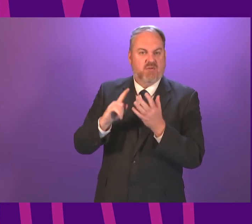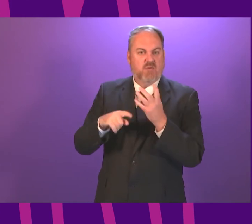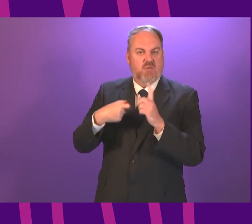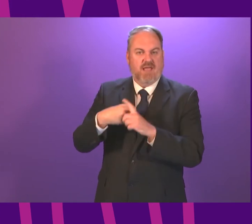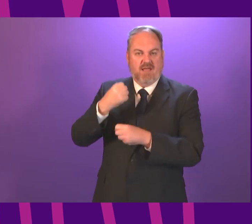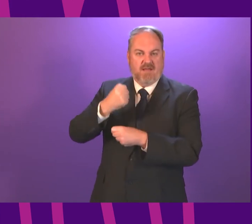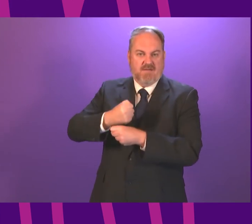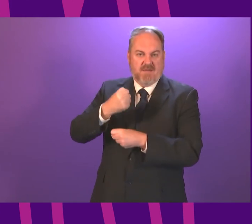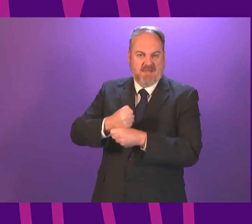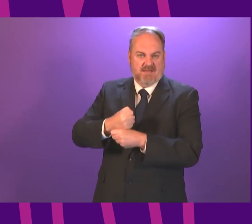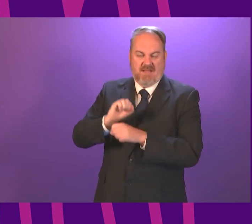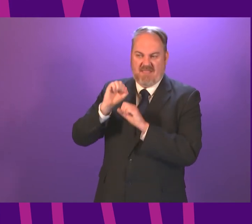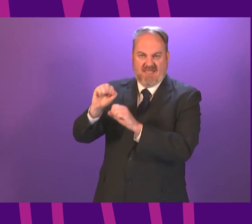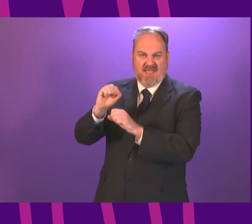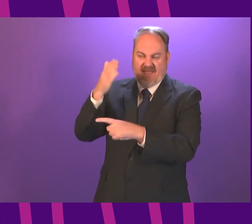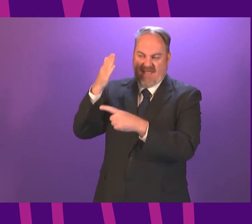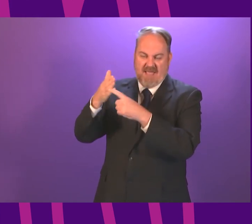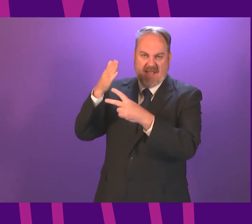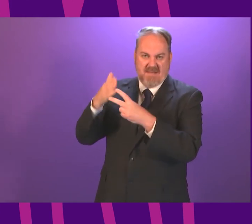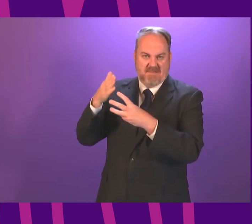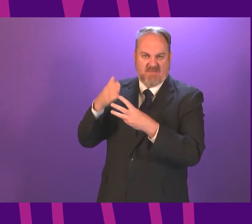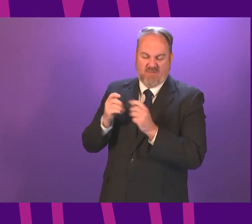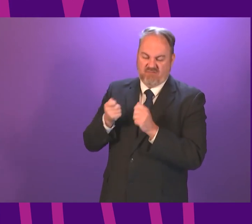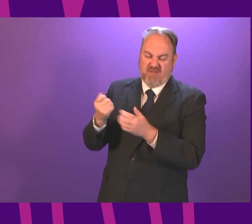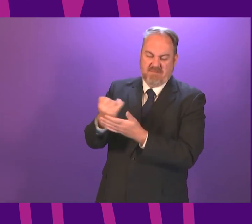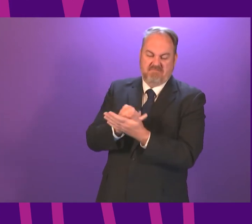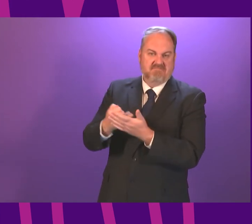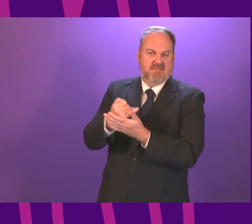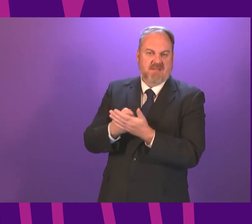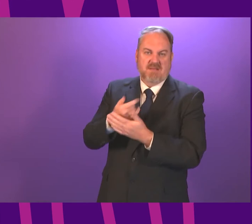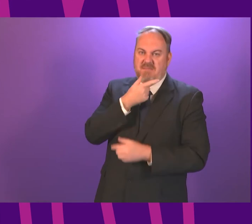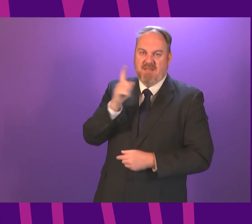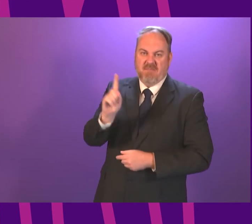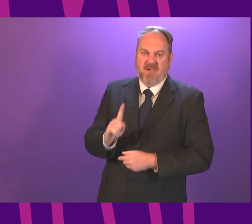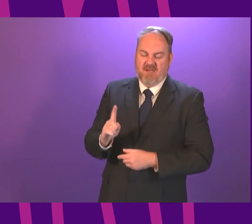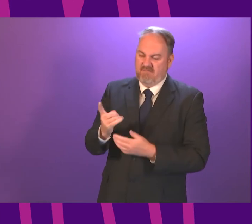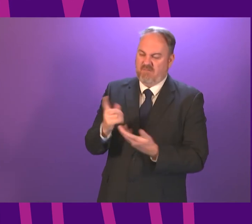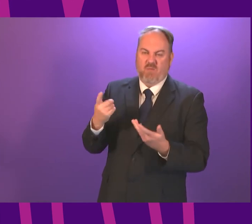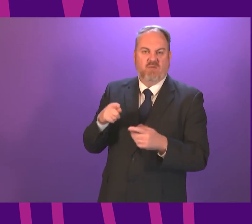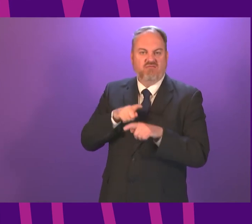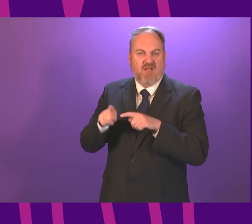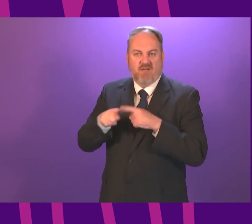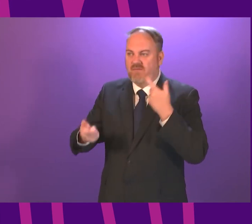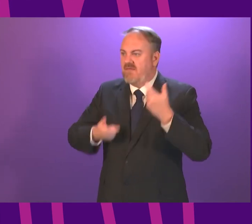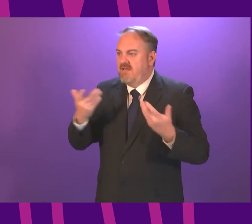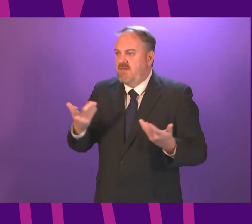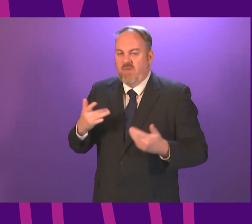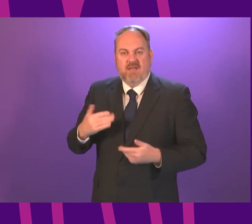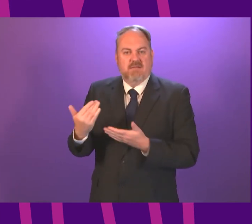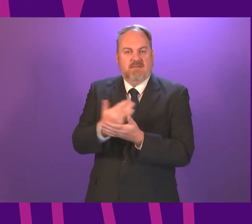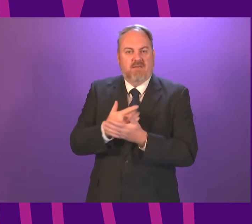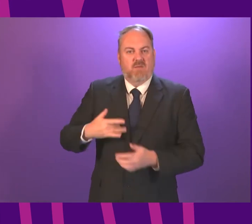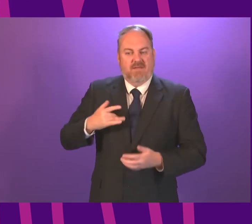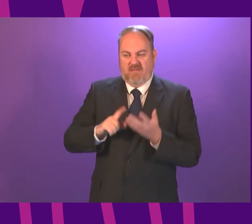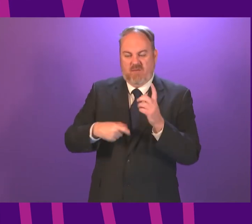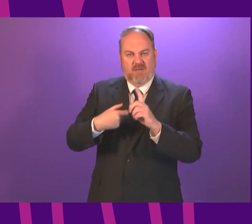principles underpinning the UK government's system of immigration and asylum, but also many of the practical aspects of that,